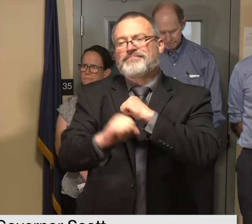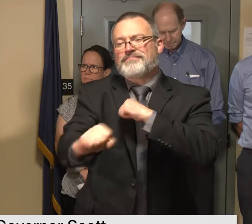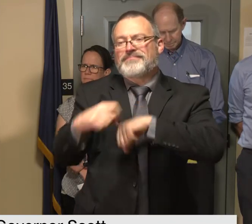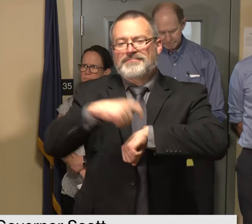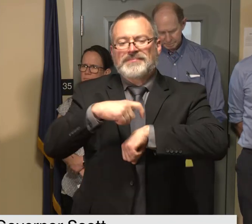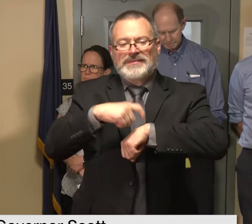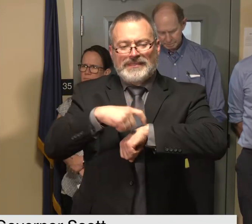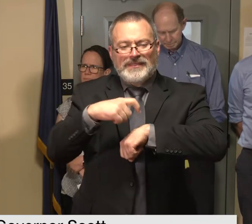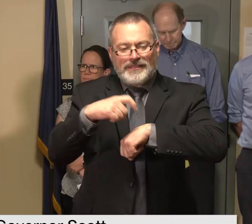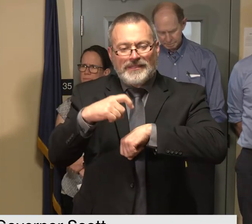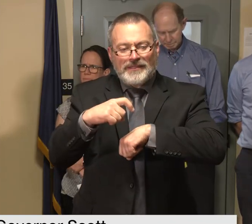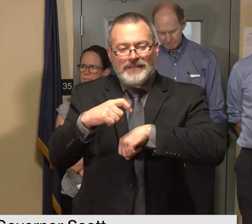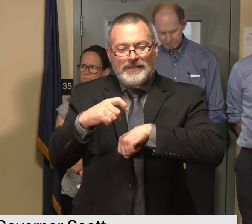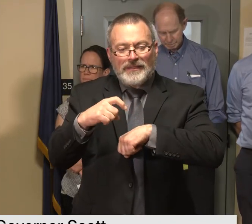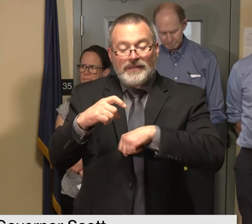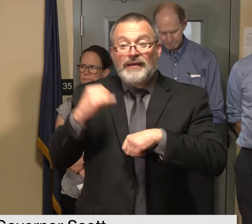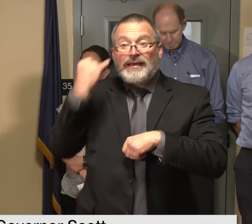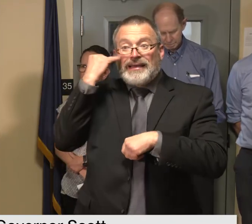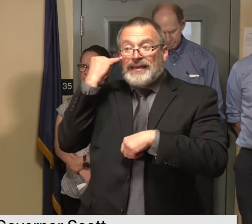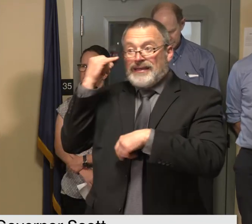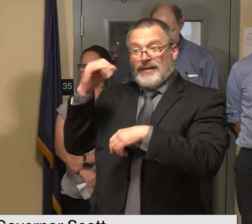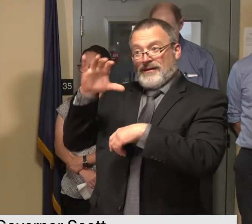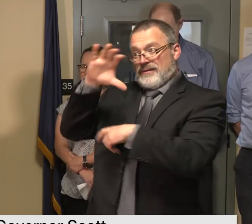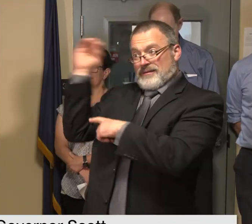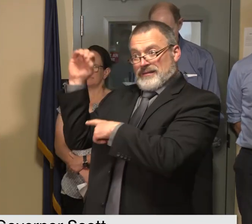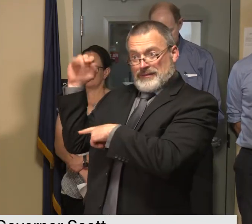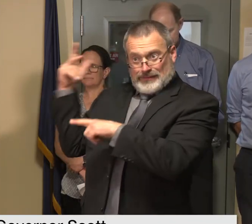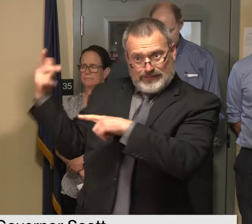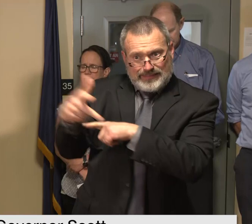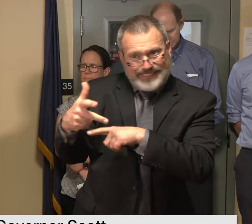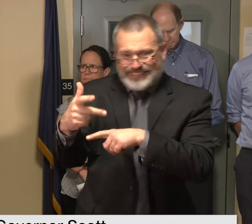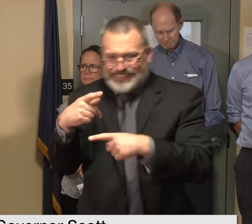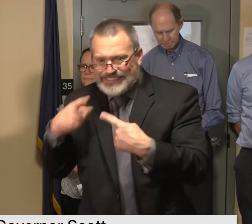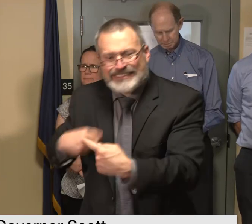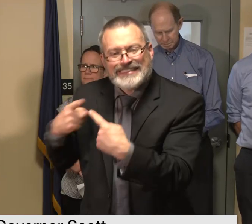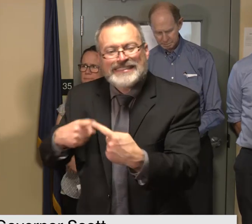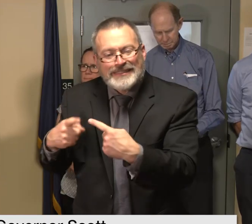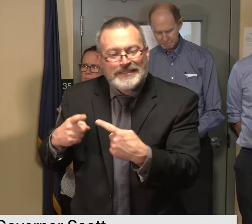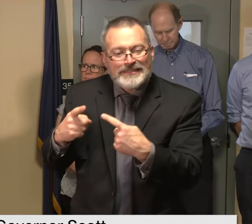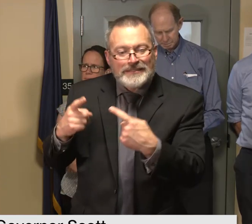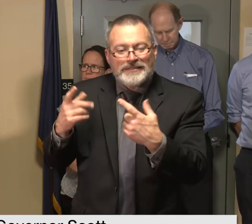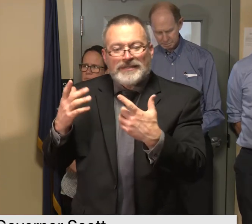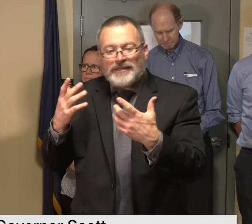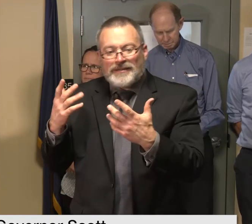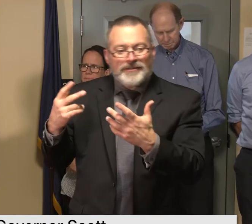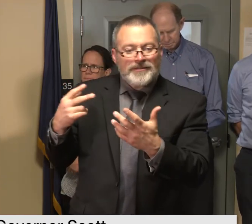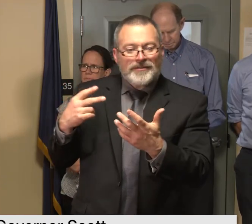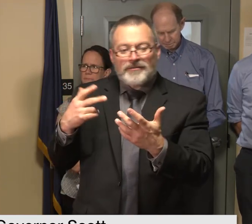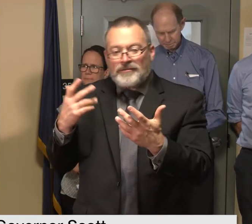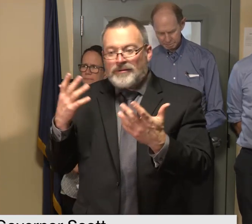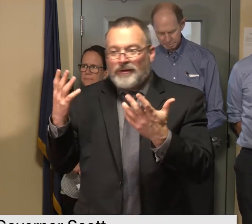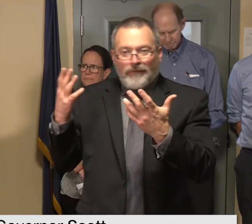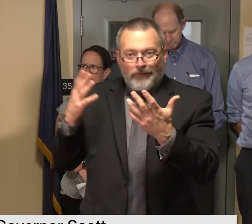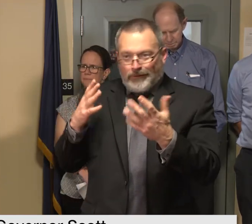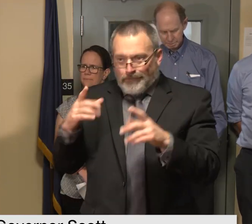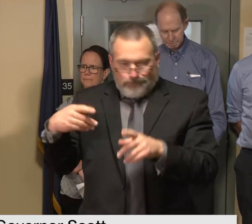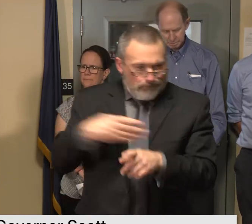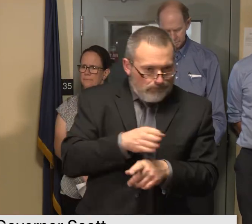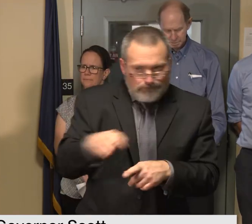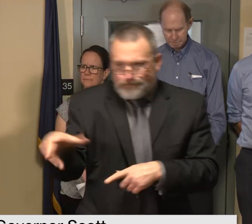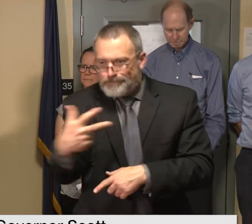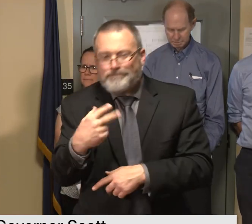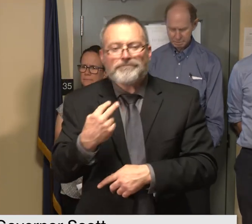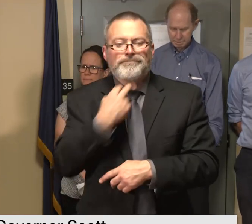can't get to some places that might be at the end of a run or are otherwise unable to be accessed because of the damage to local or state